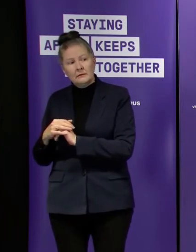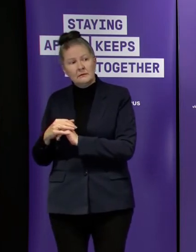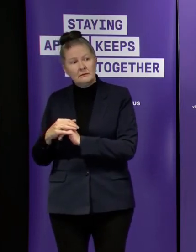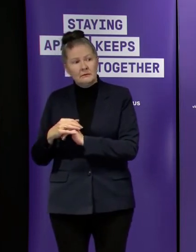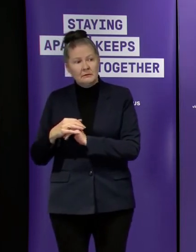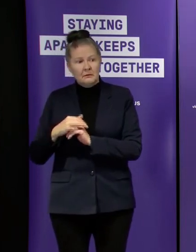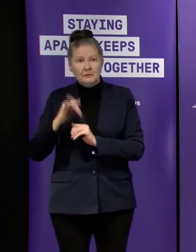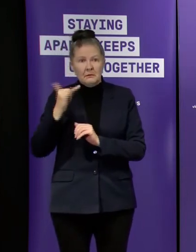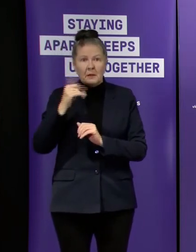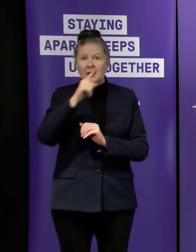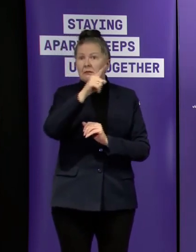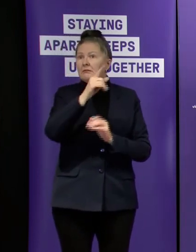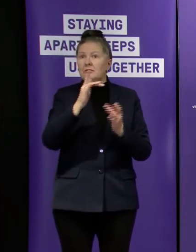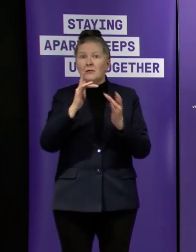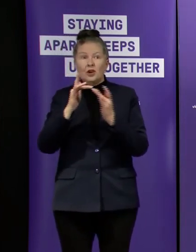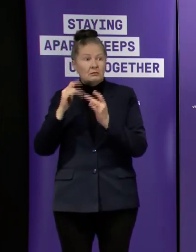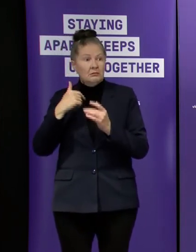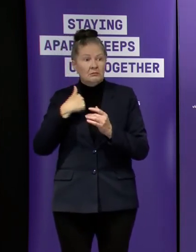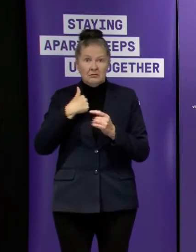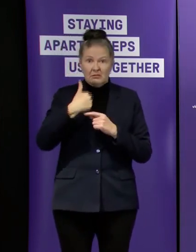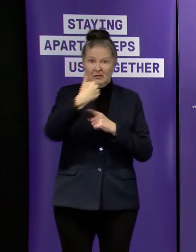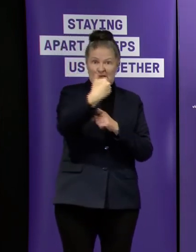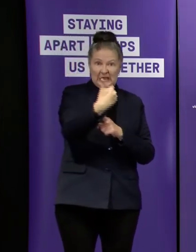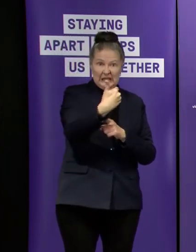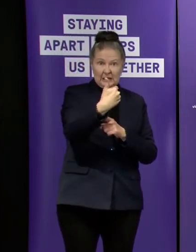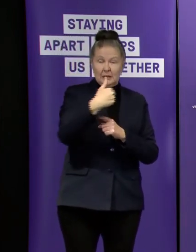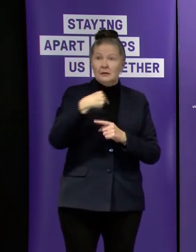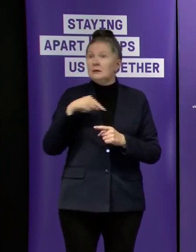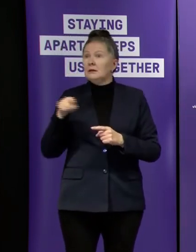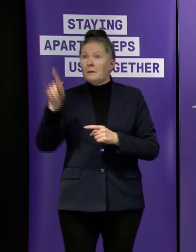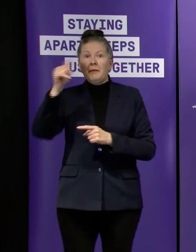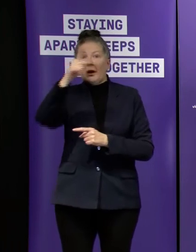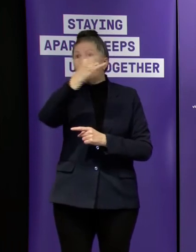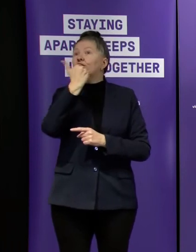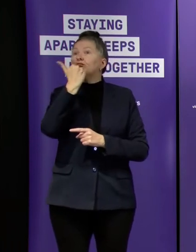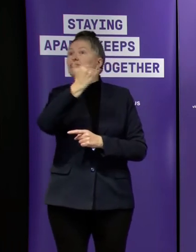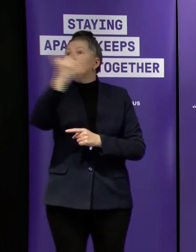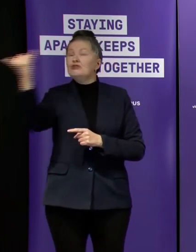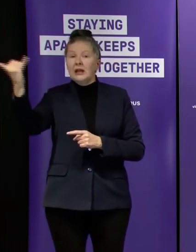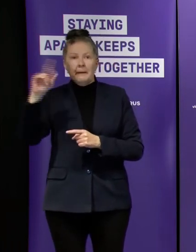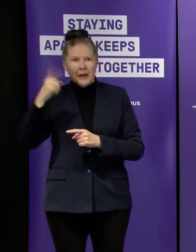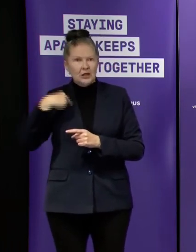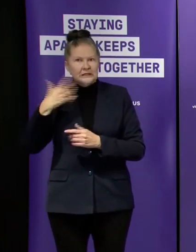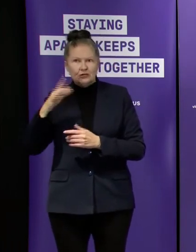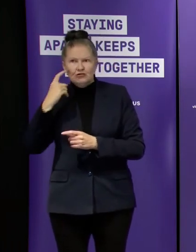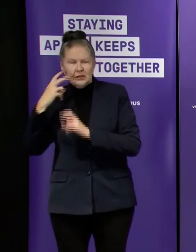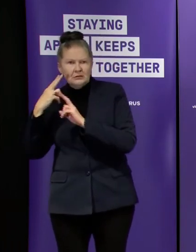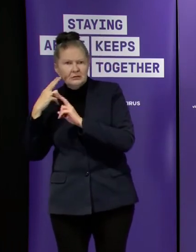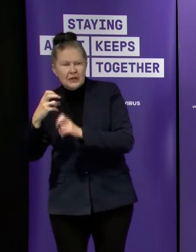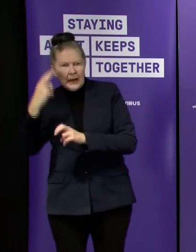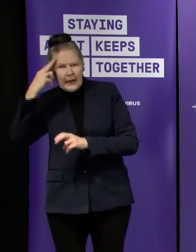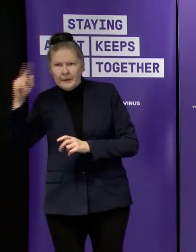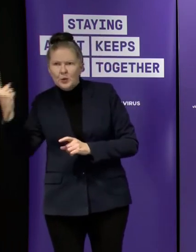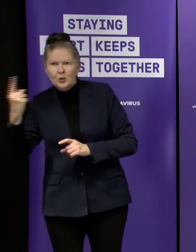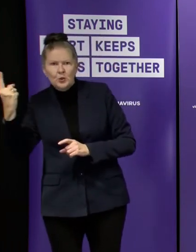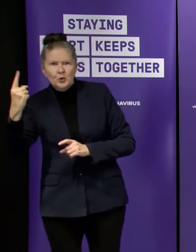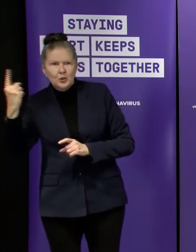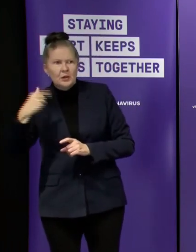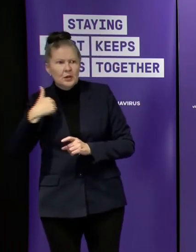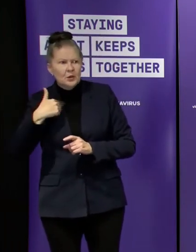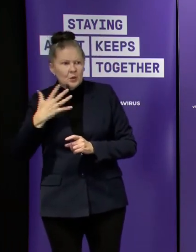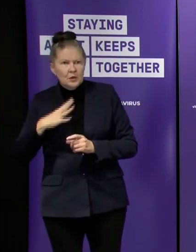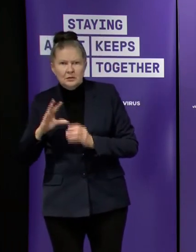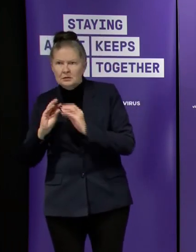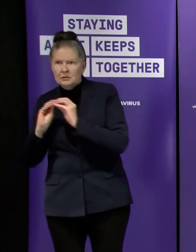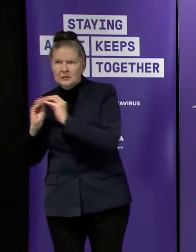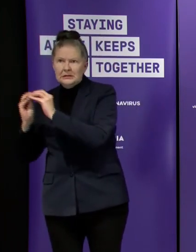in here but uh as i as i left my office to come to this media briefing we hadn't yet got the name but we're working i think with the broadcaster to to